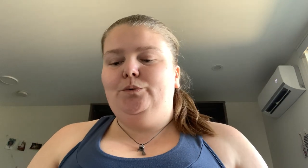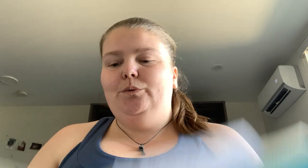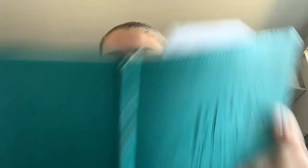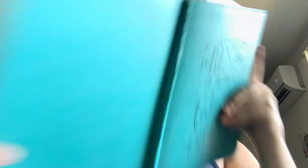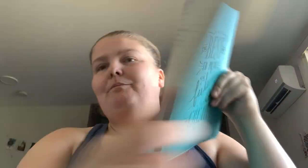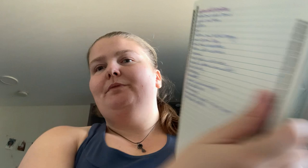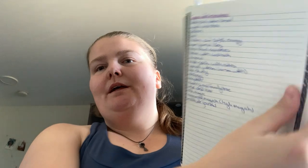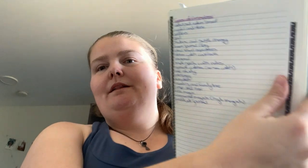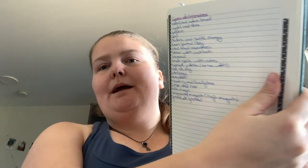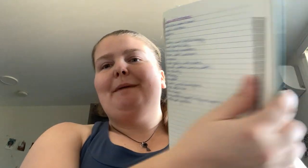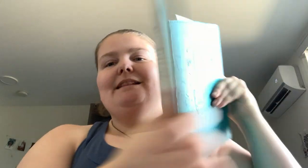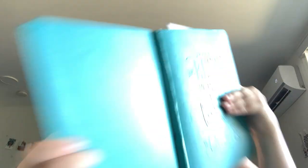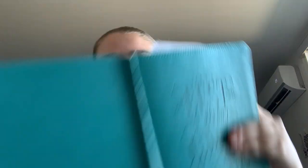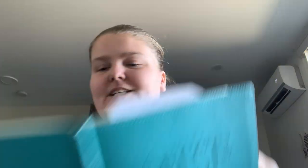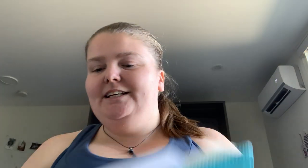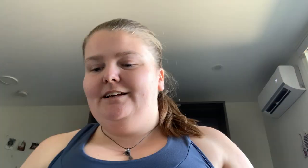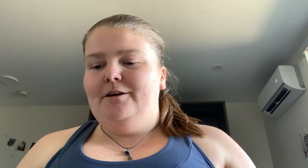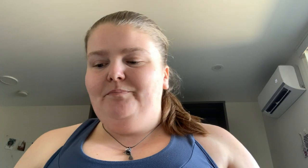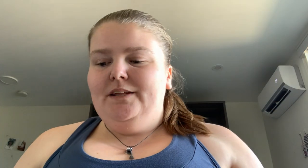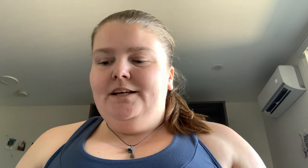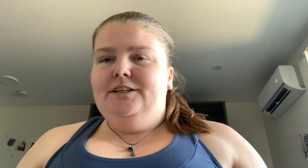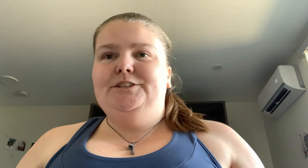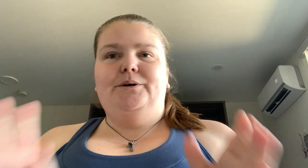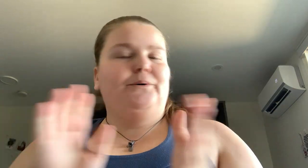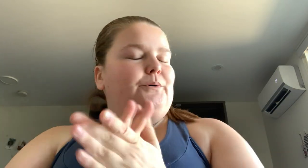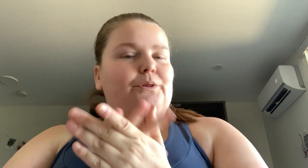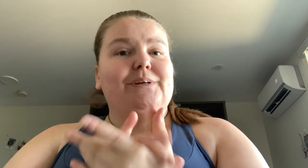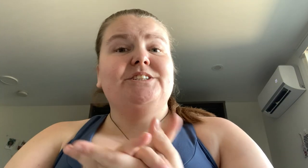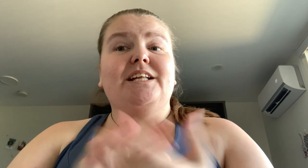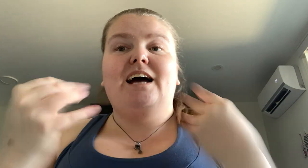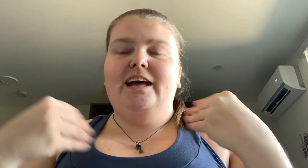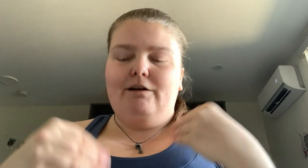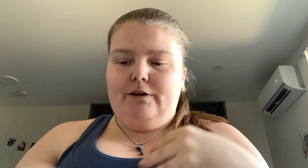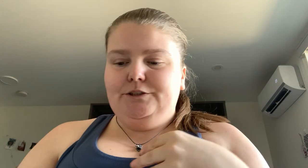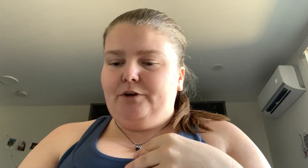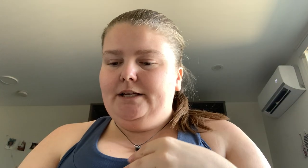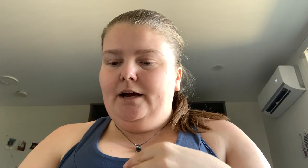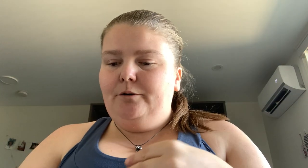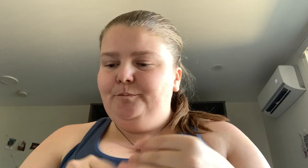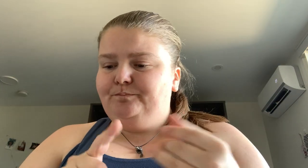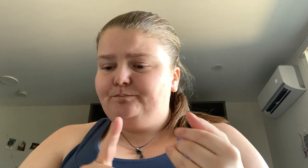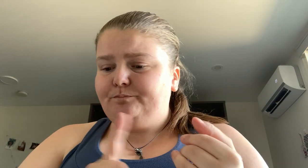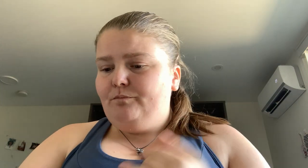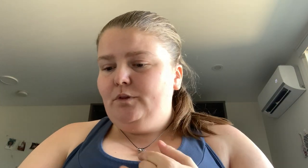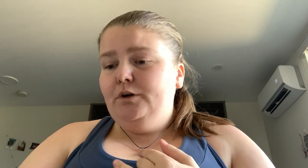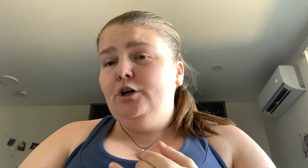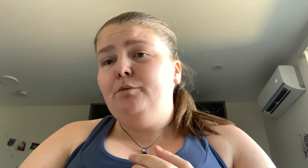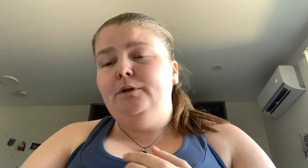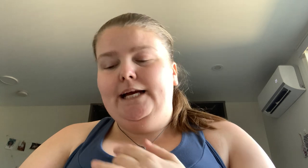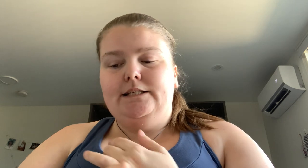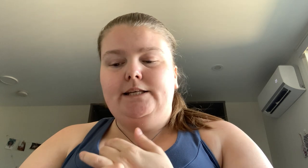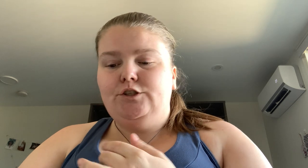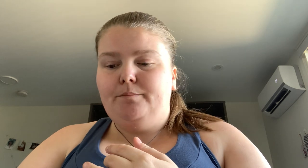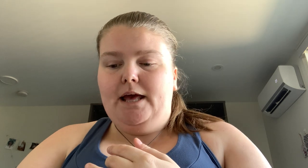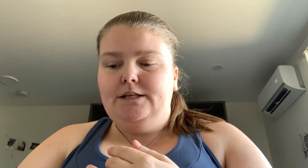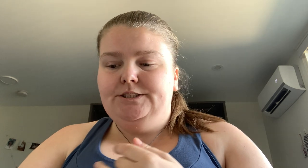like my list so the ones that I have as of right now herbal and nature-based